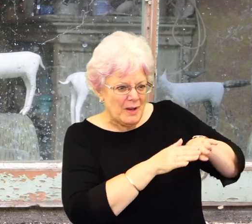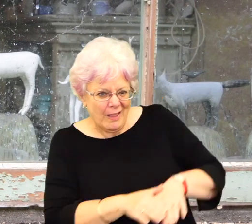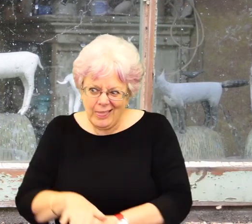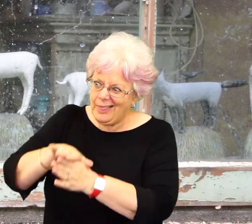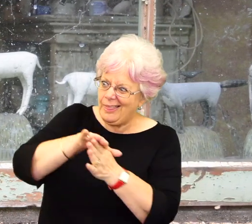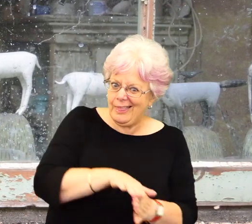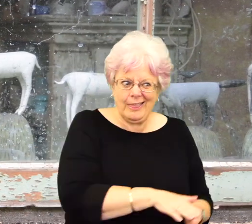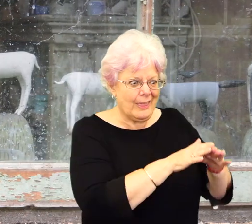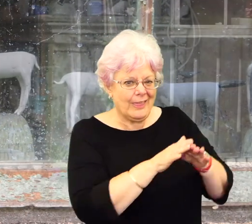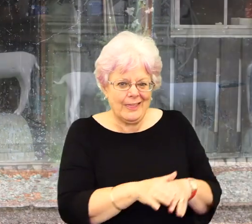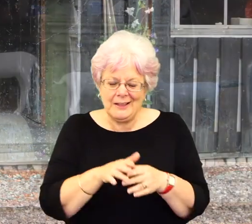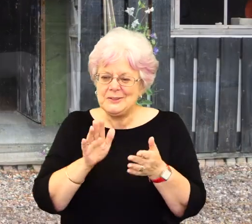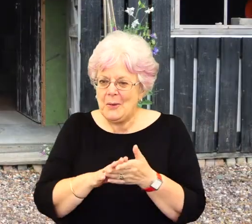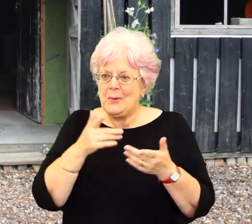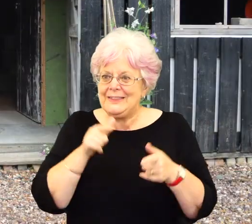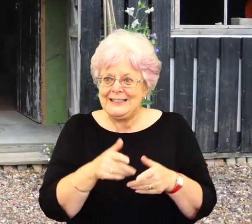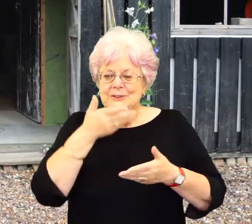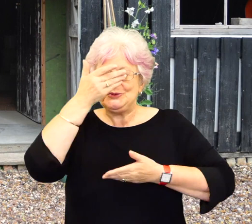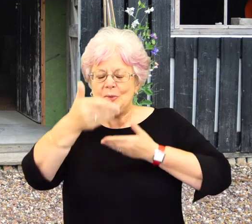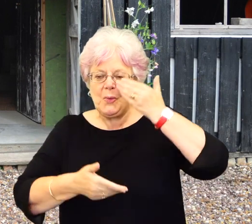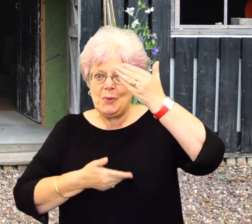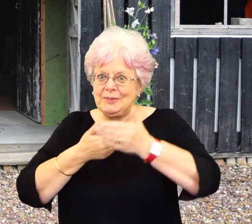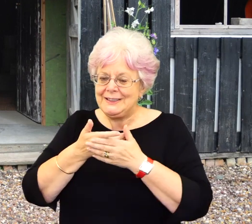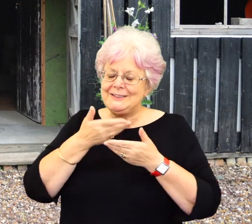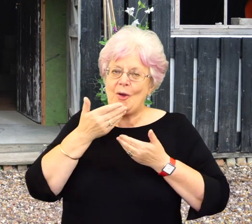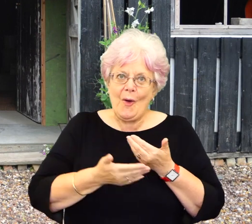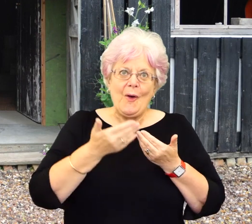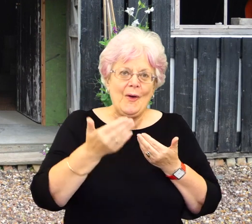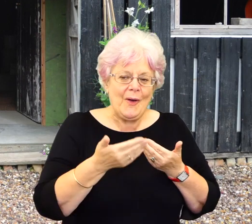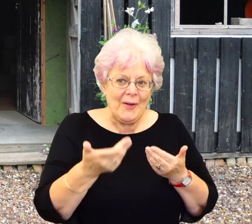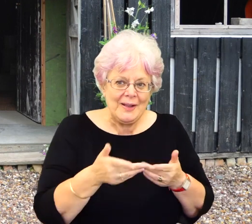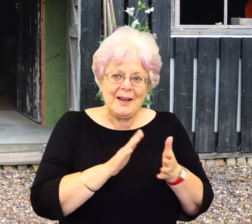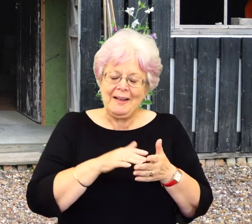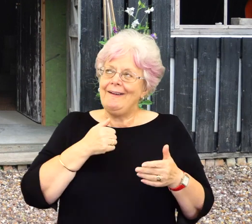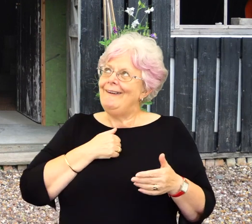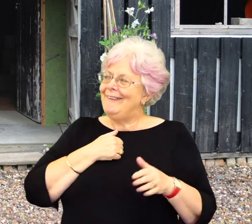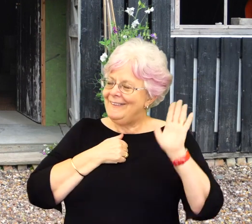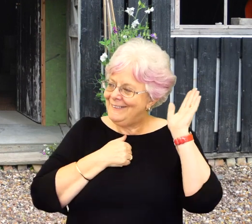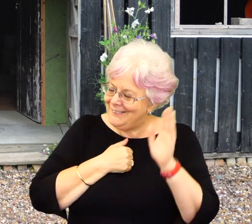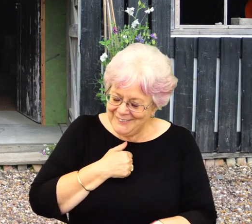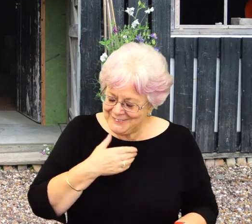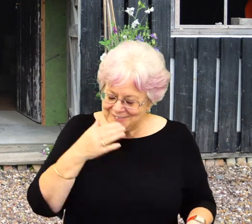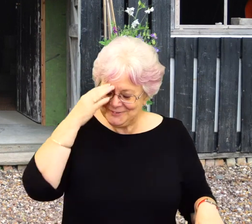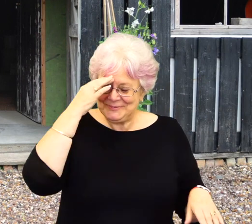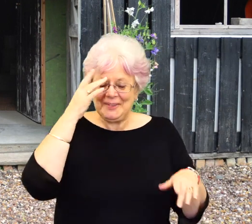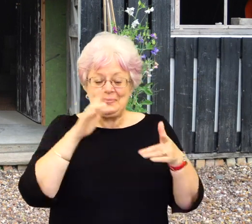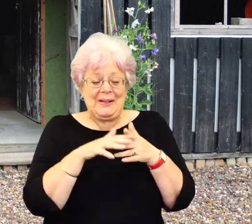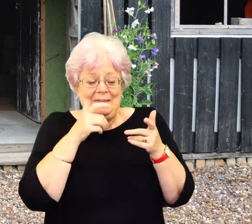And, um, having been, so I, so I would have to tell stories and then there would be characters in my store and I'd have to tell them what they were.